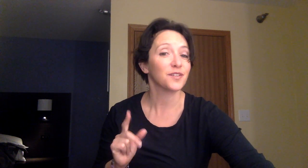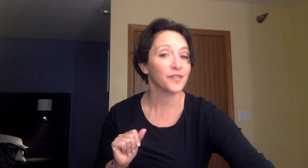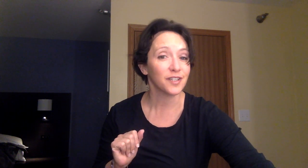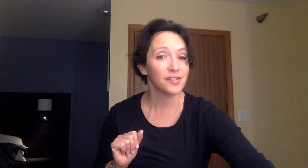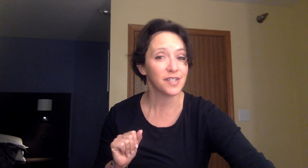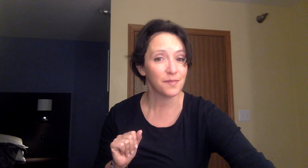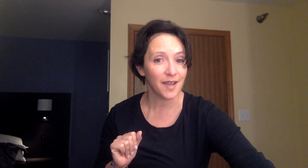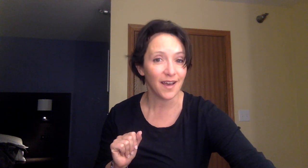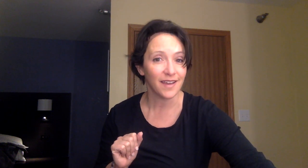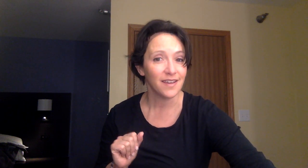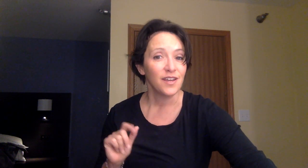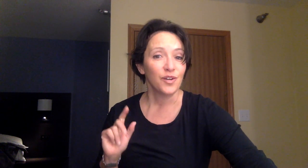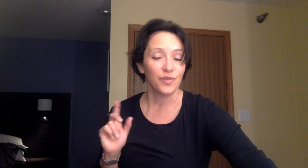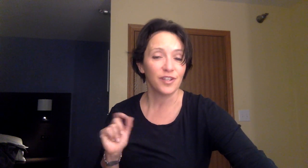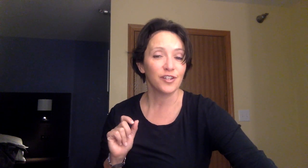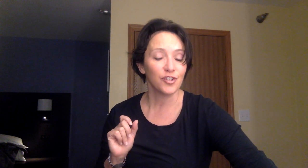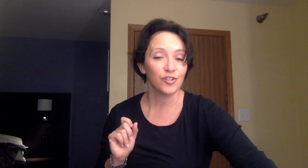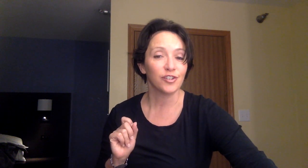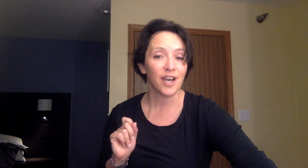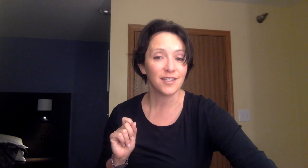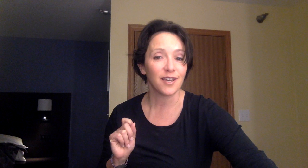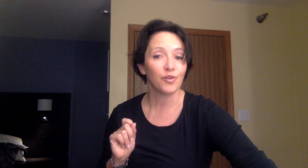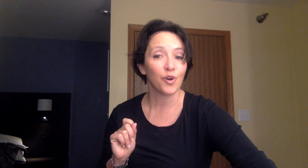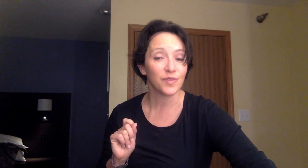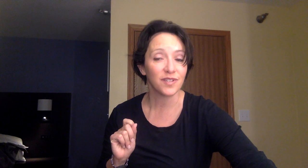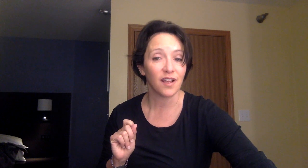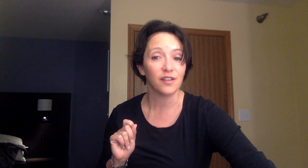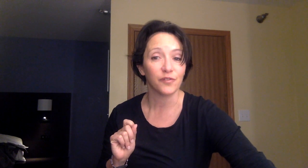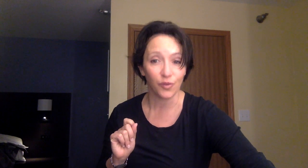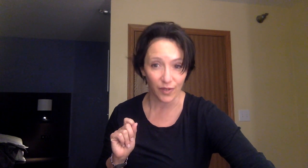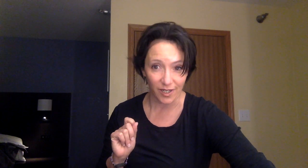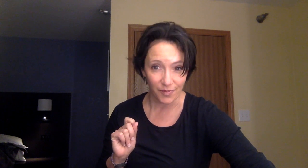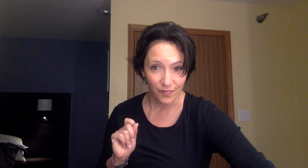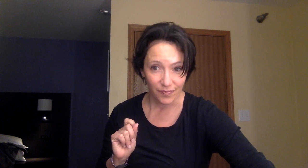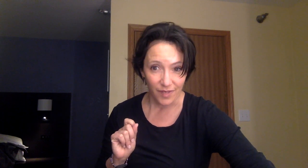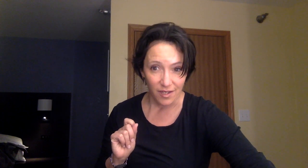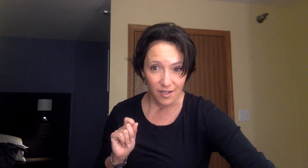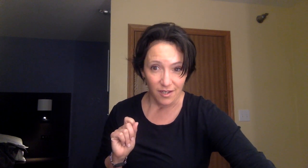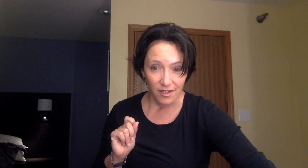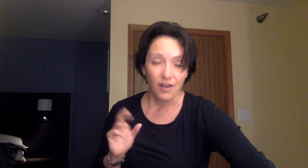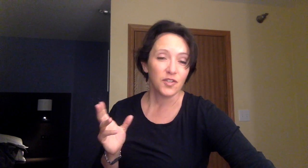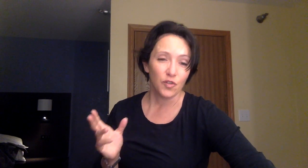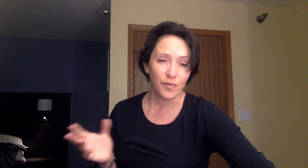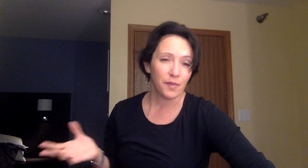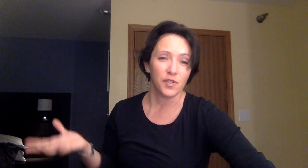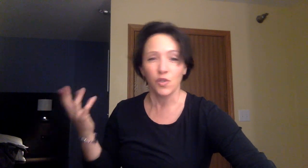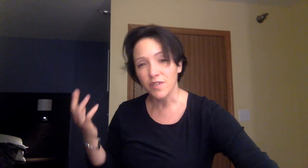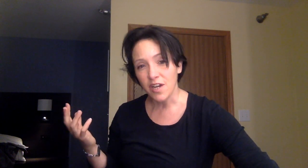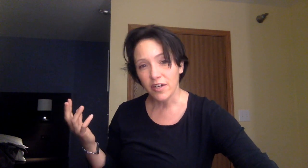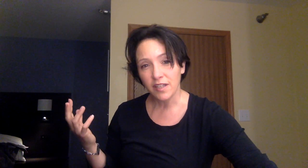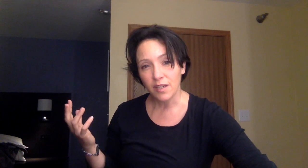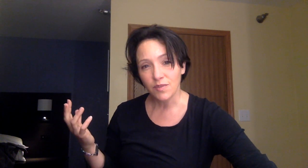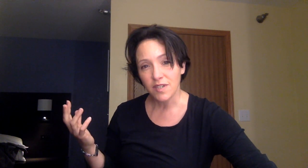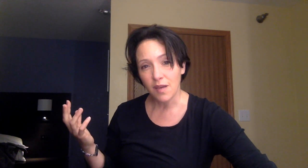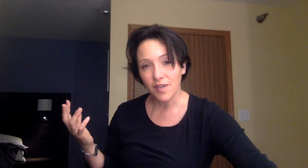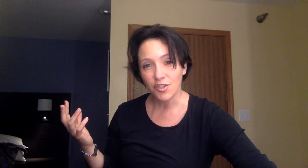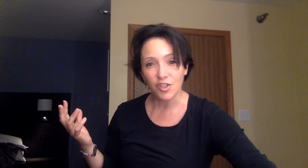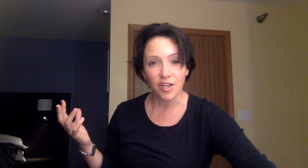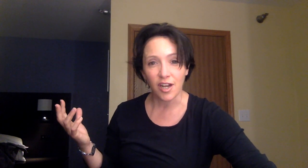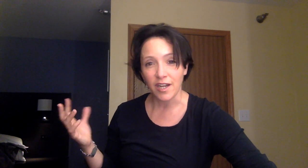severe TVI with an initial Glasgow Coma Scale of 3. Also, my pituitary gland was damaged and I